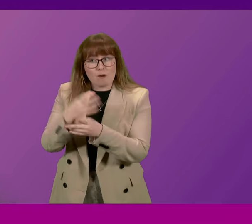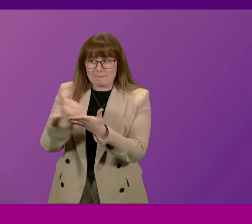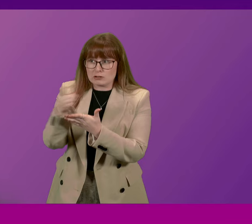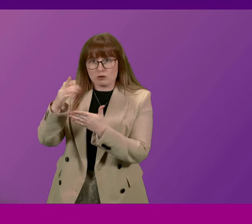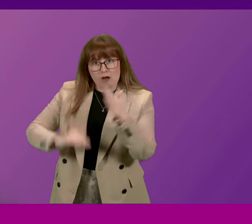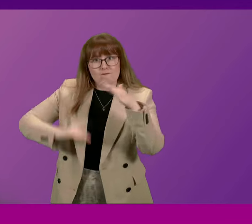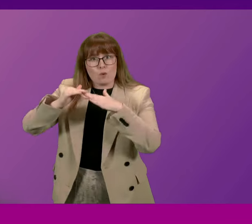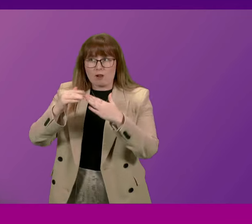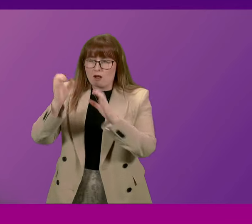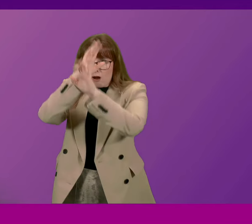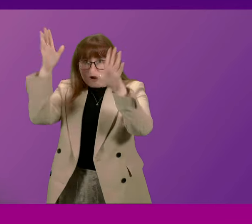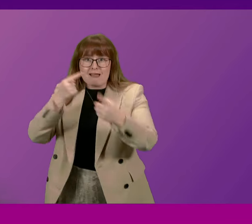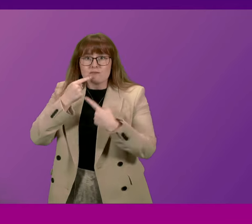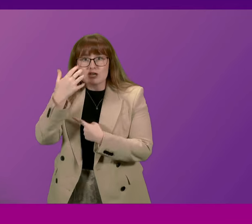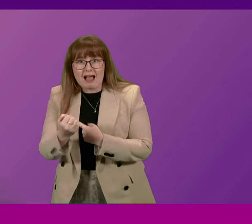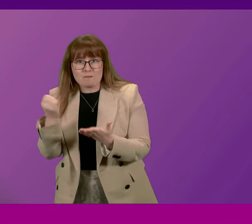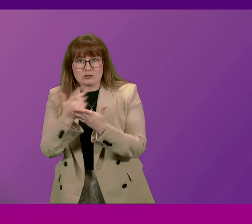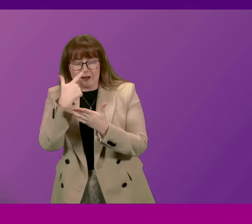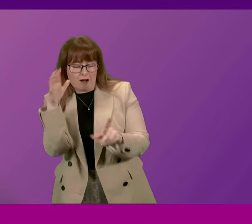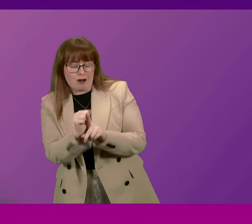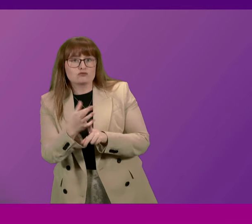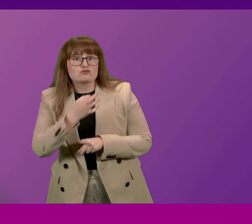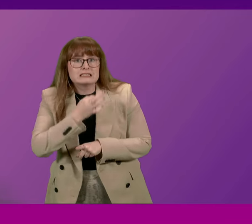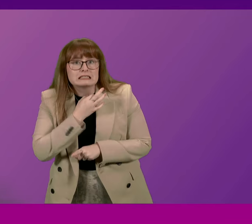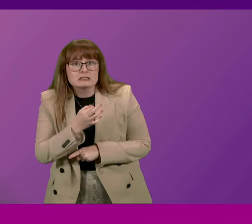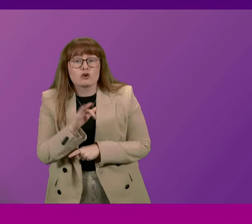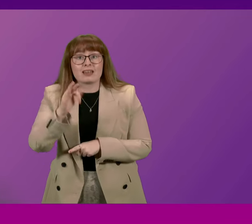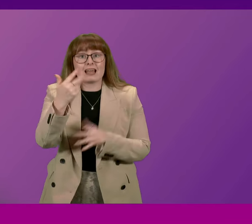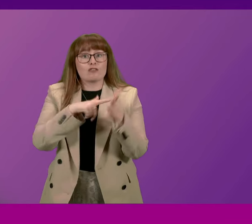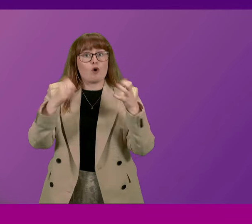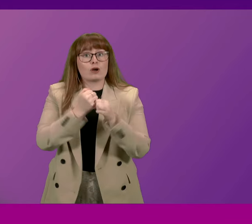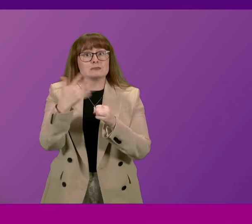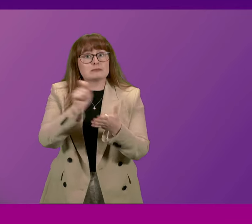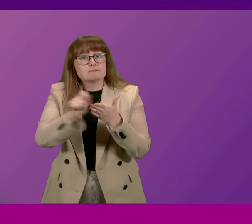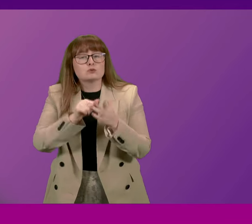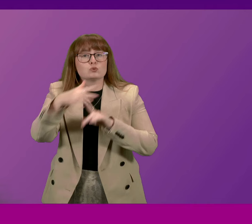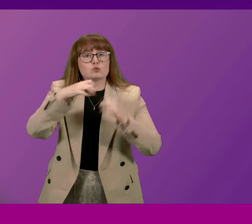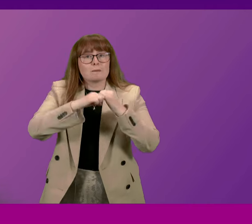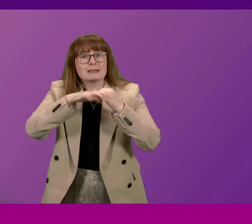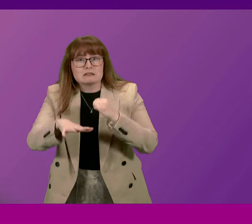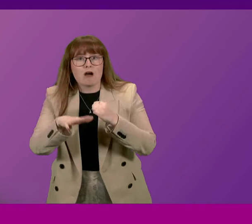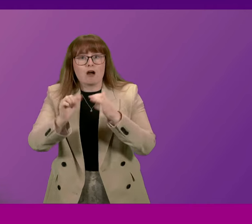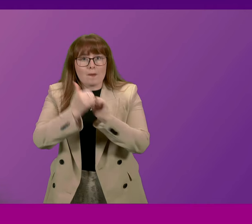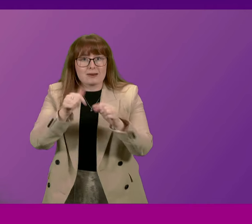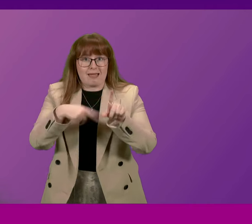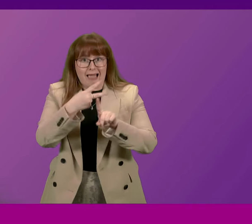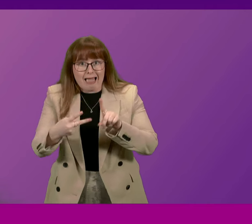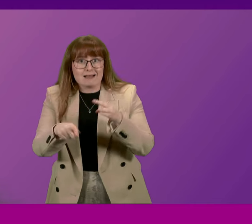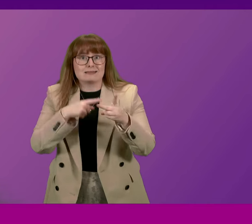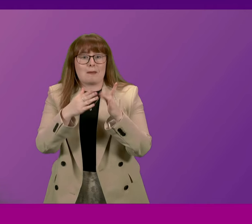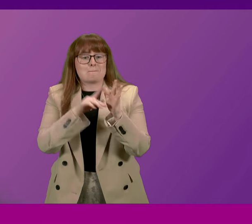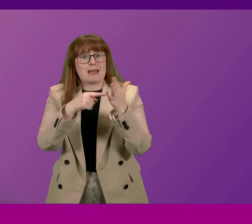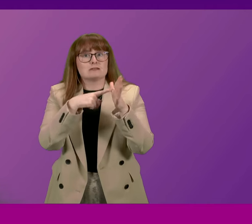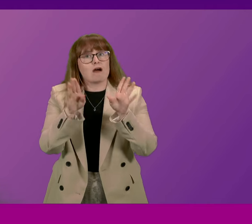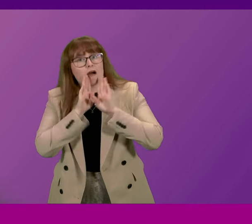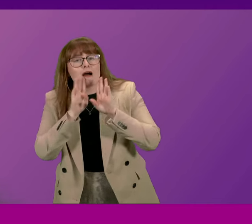information to guide young people and recognise risks. On the 9th of August, I wrote to social media companies X, Meta and TikTok, asking